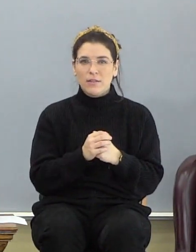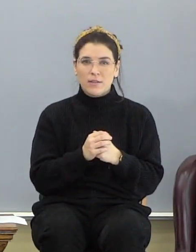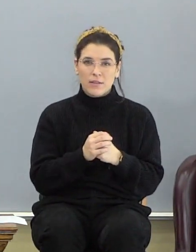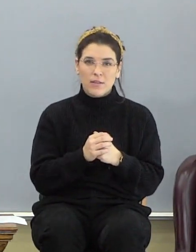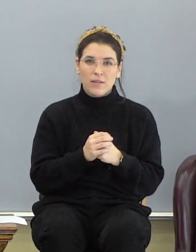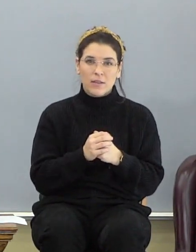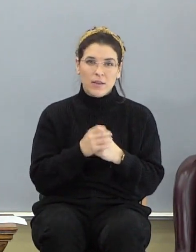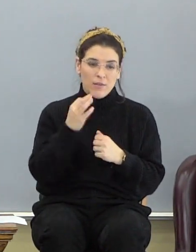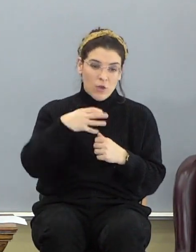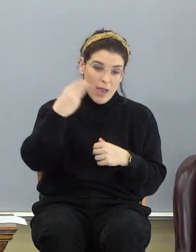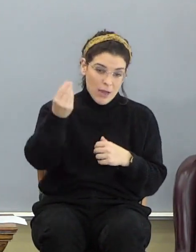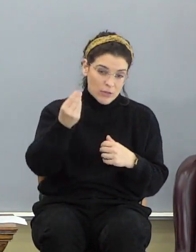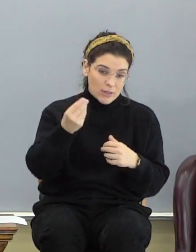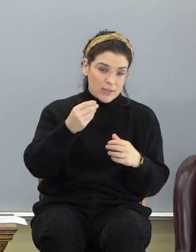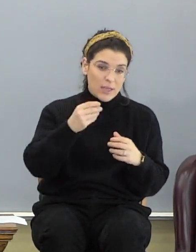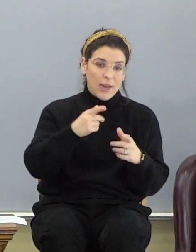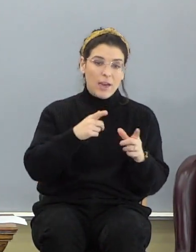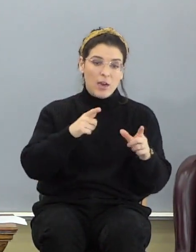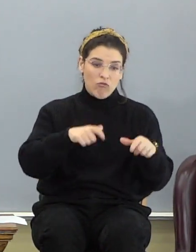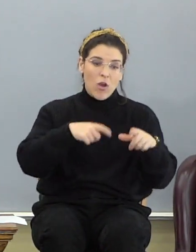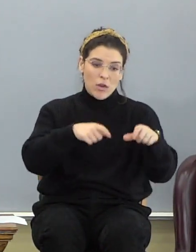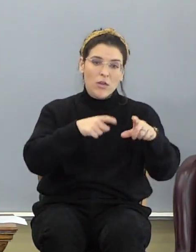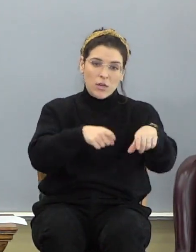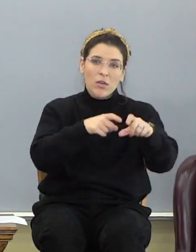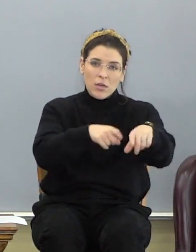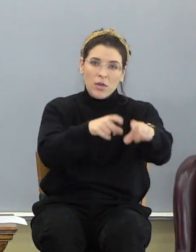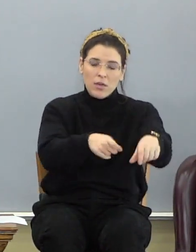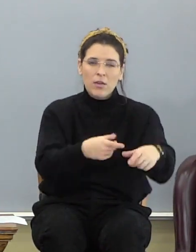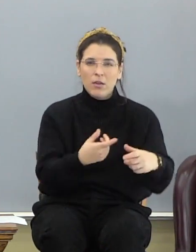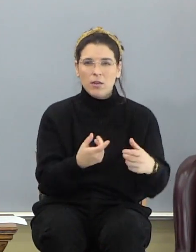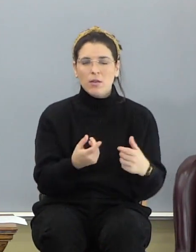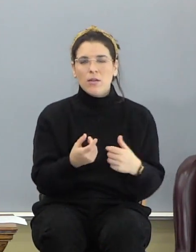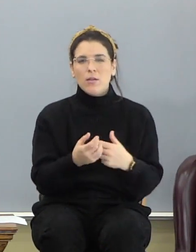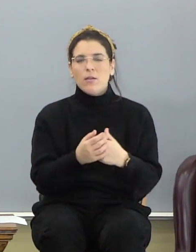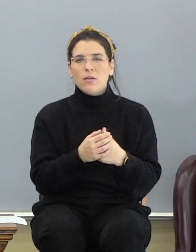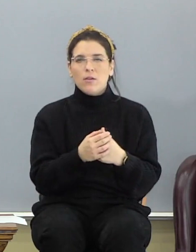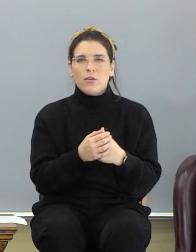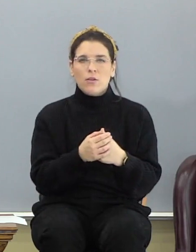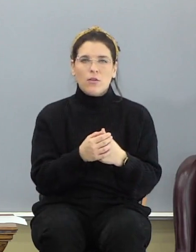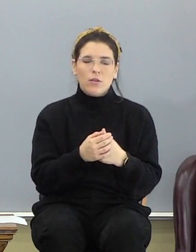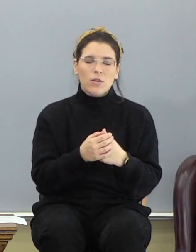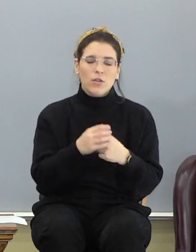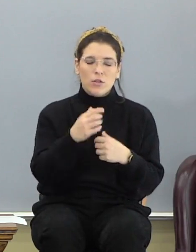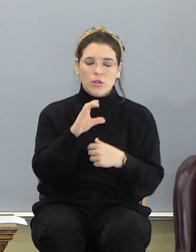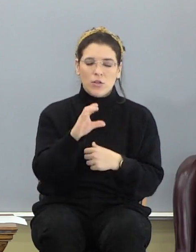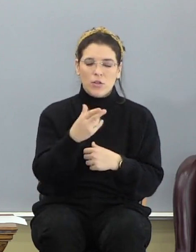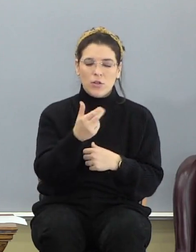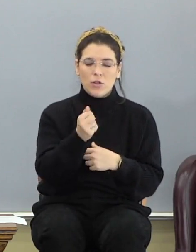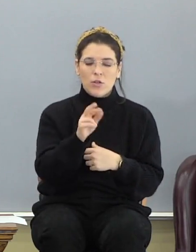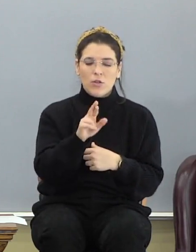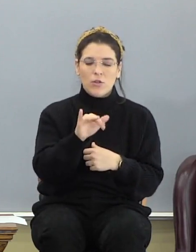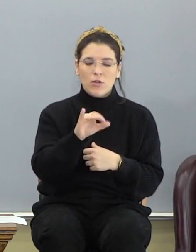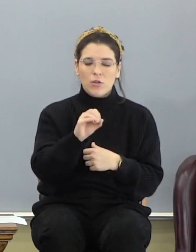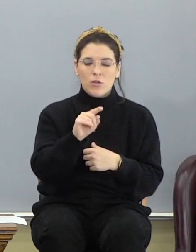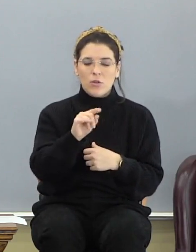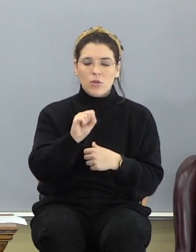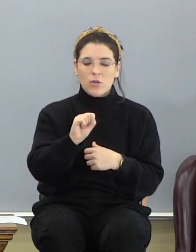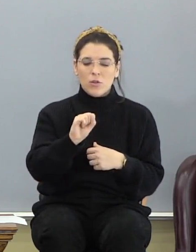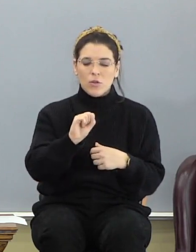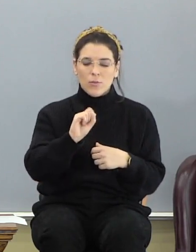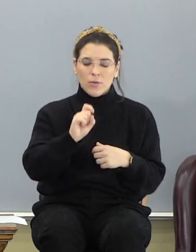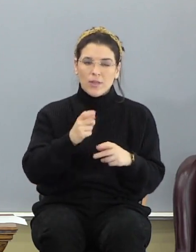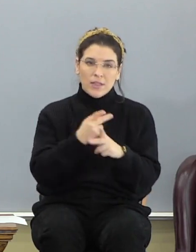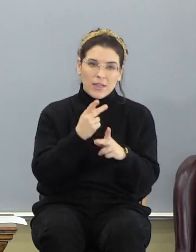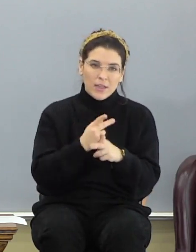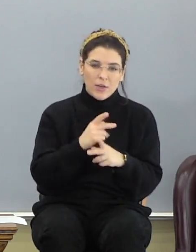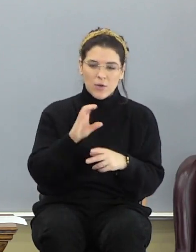Listen, if they're out running, have to take, you have a tent. Chariots. Somebody's got to take care of